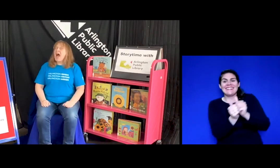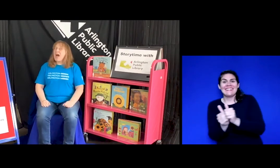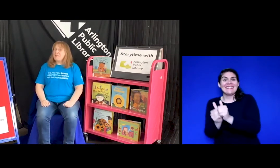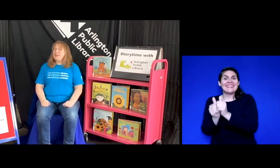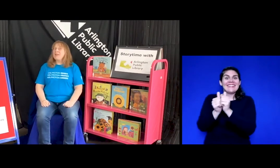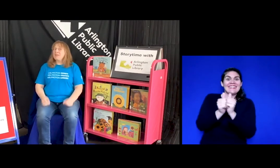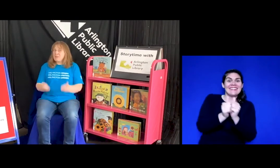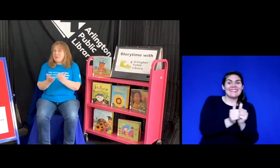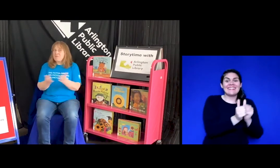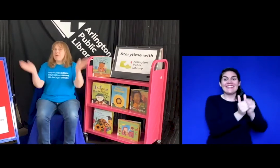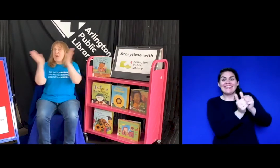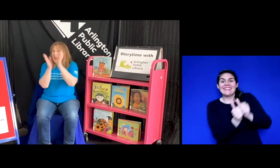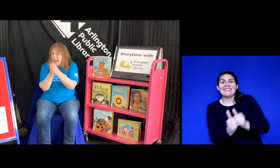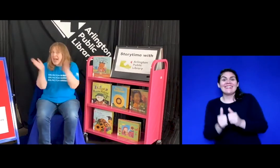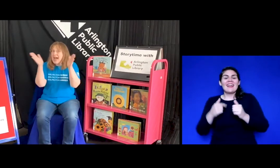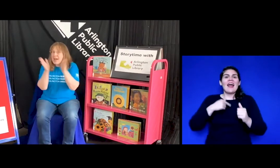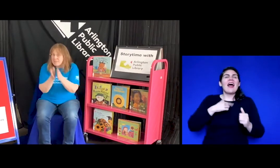the mood for clapping